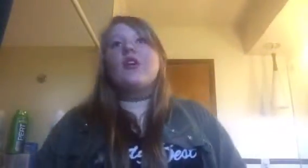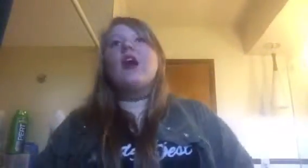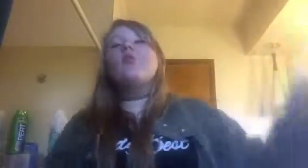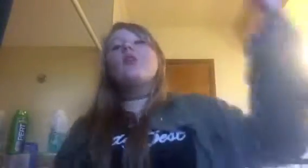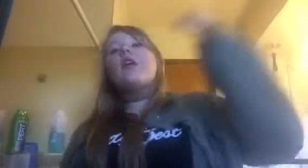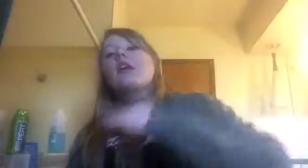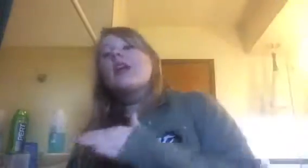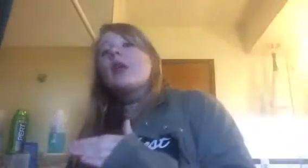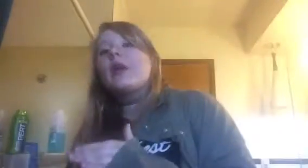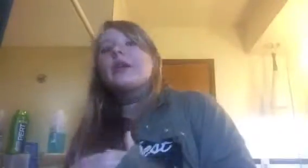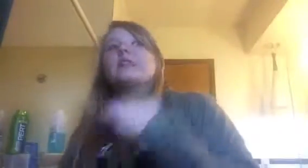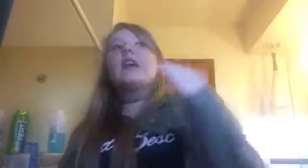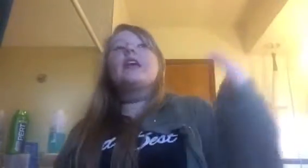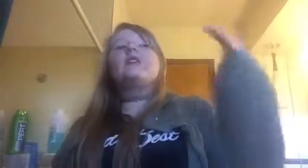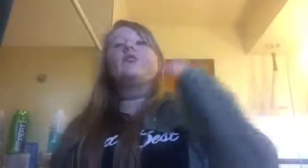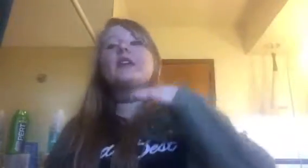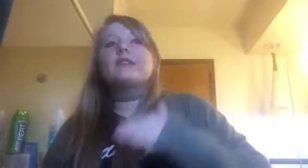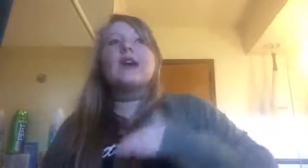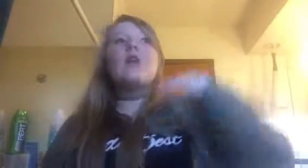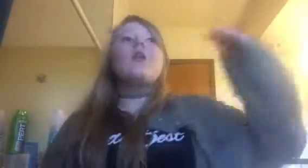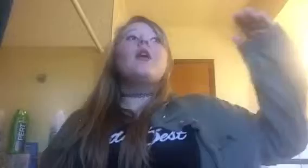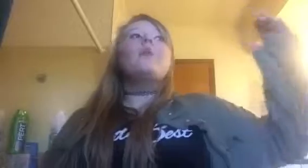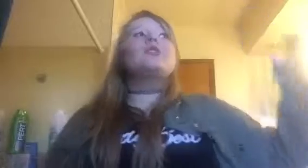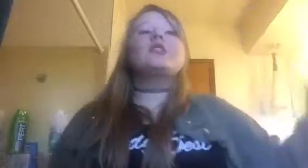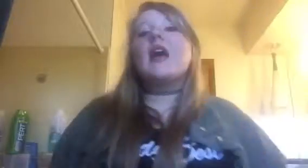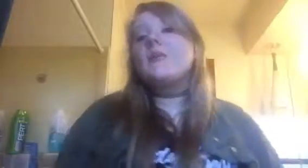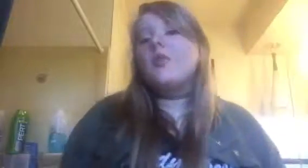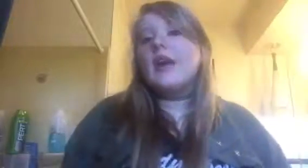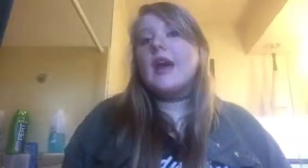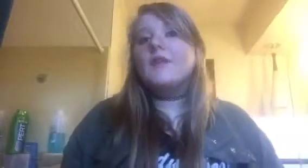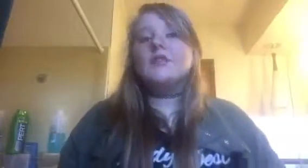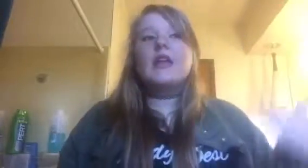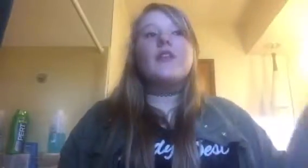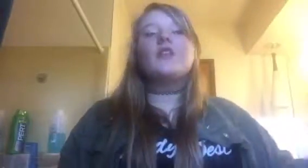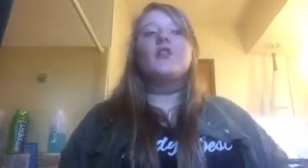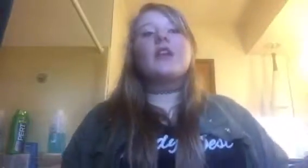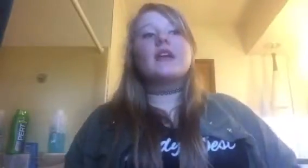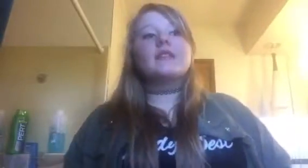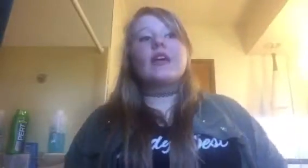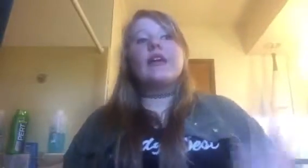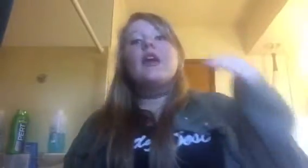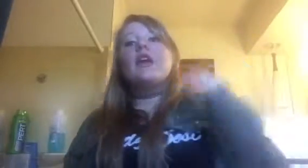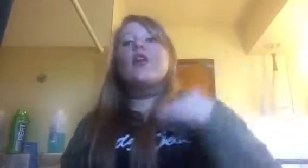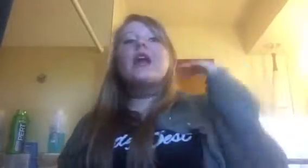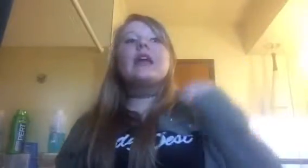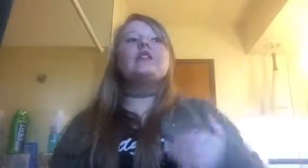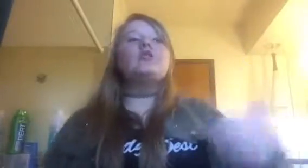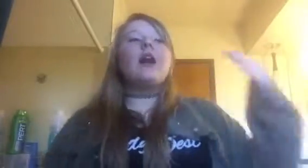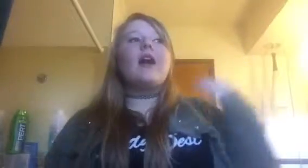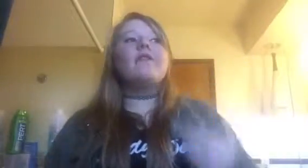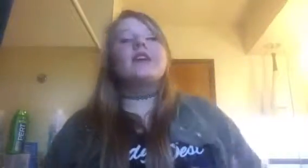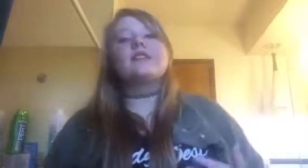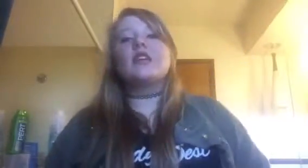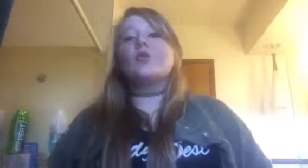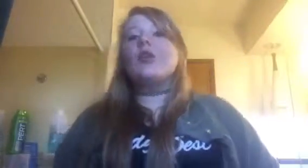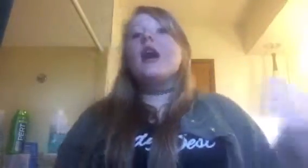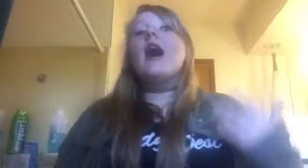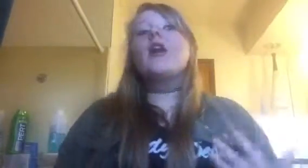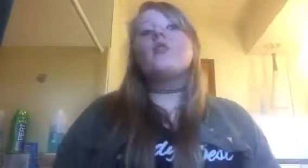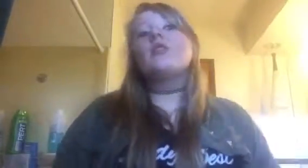know, how long can I wait until I do this? How much time do I have until I have to do the next thing? You know, I like to have that schedule. I don't